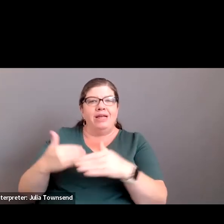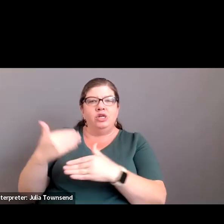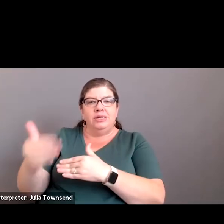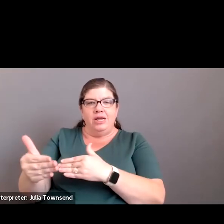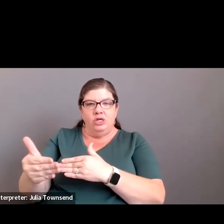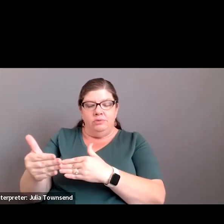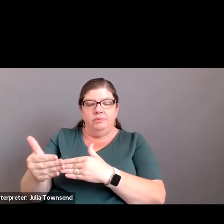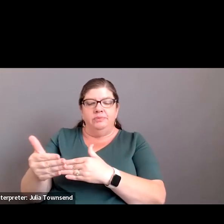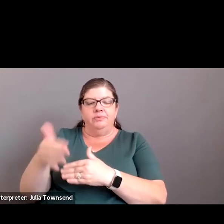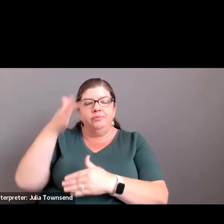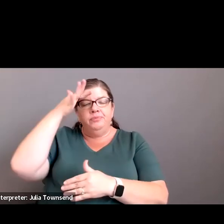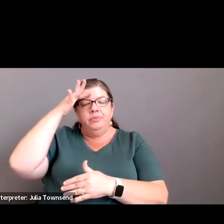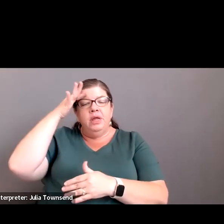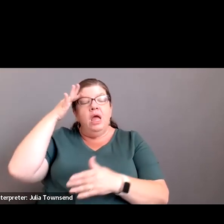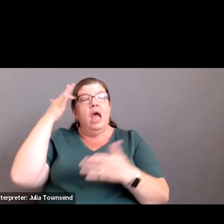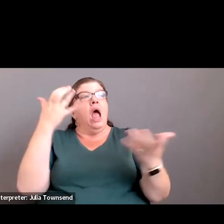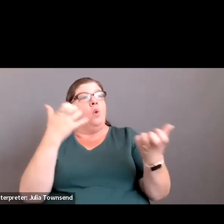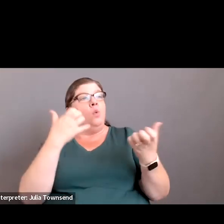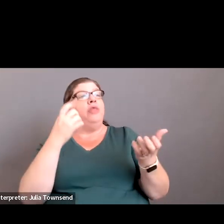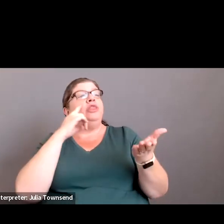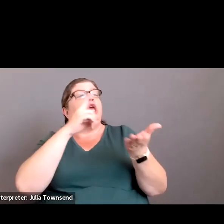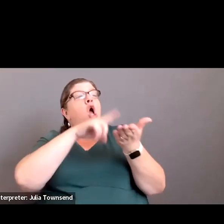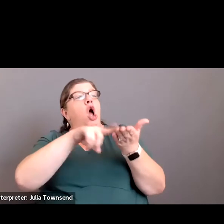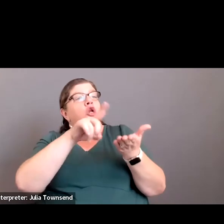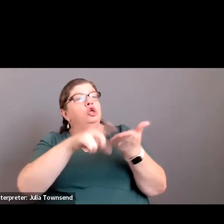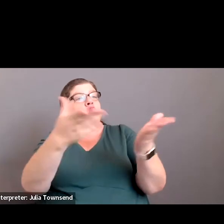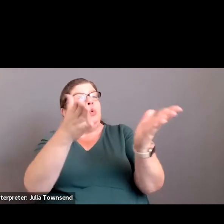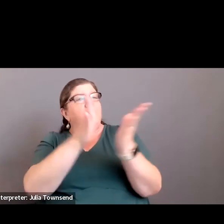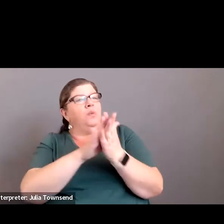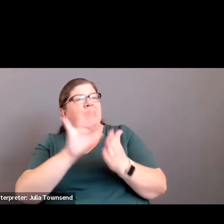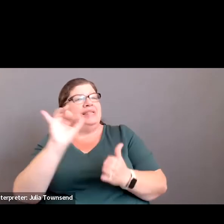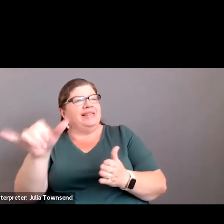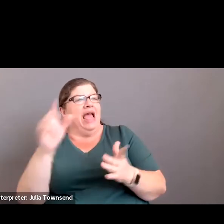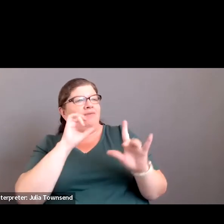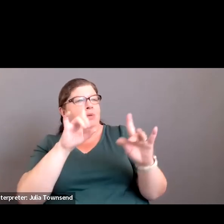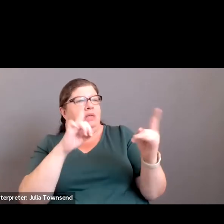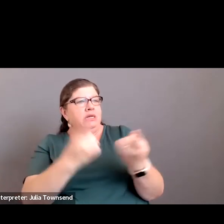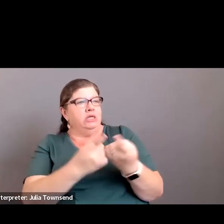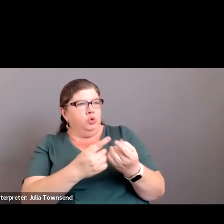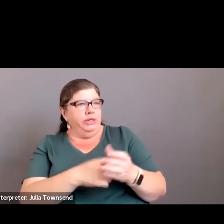I would like for the auditors to request that from the district.